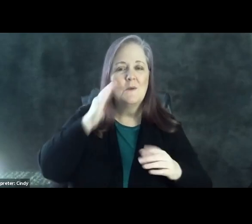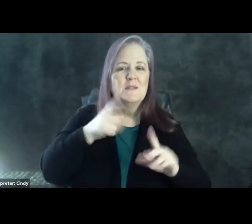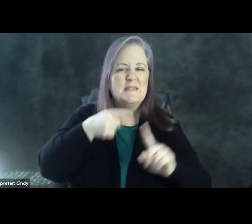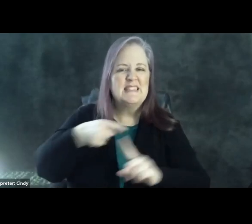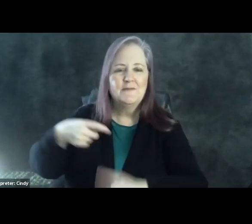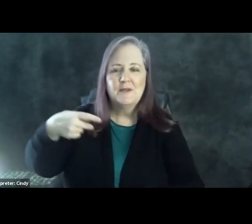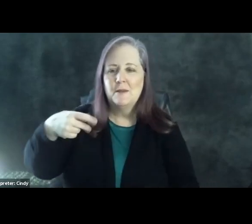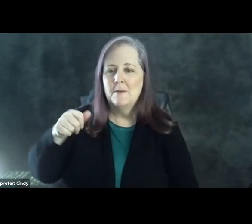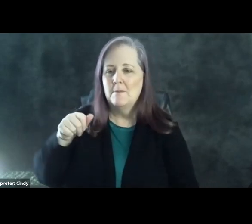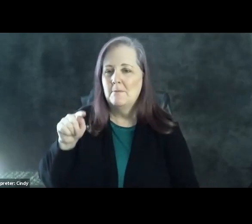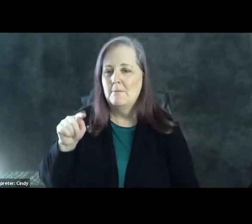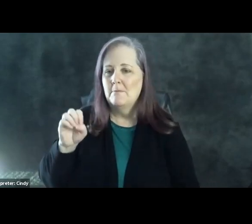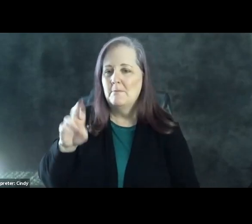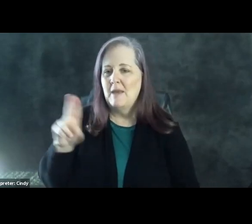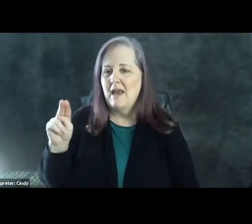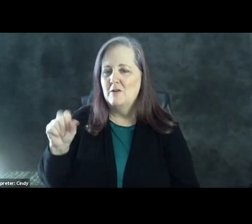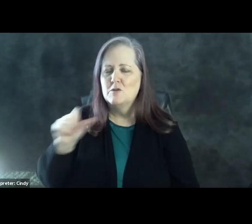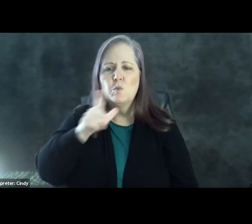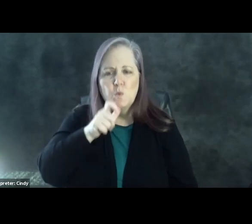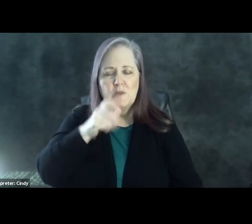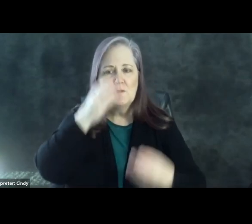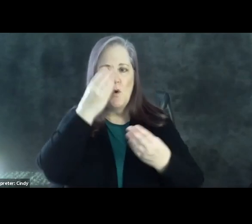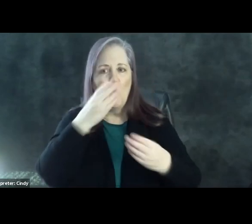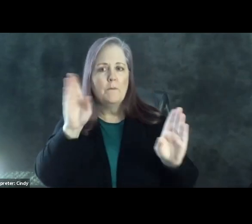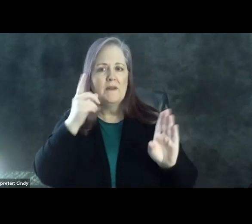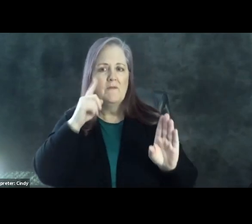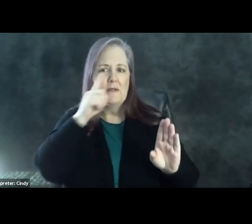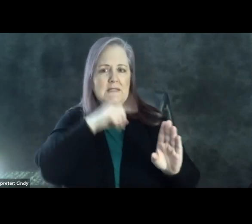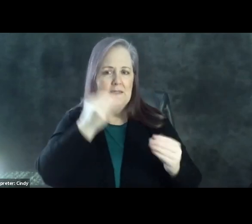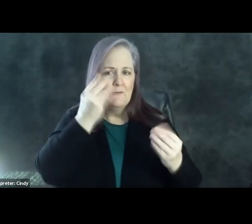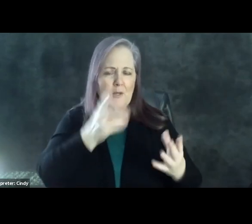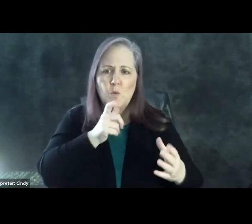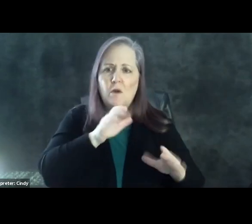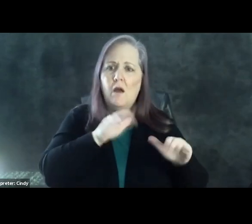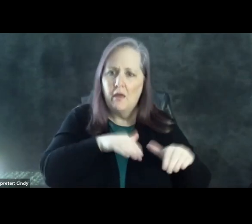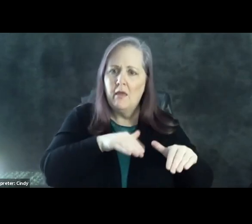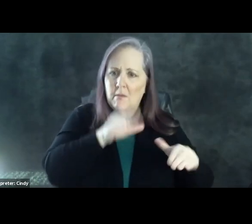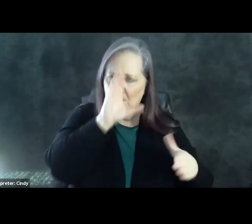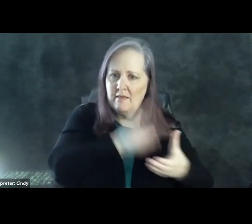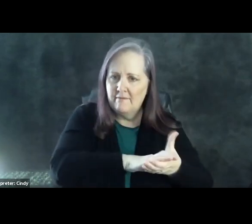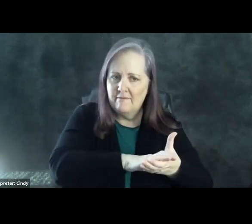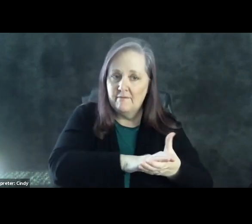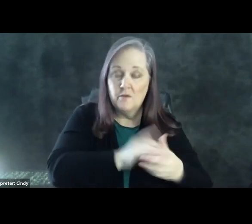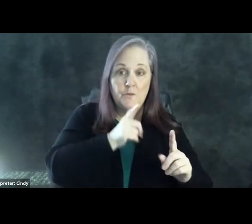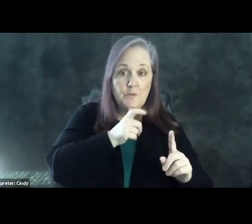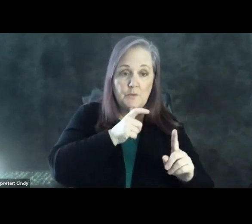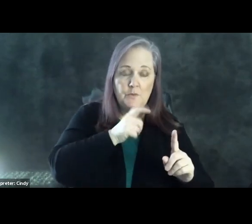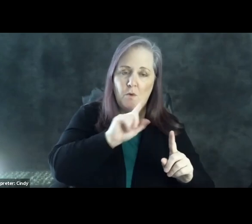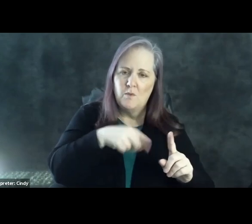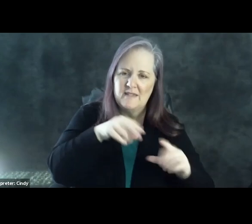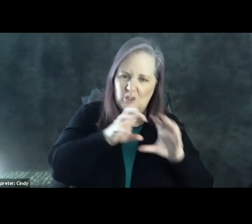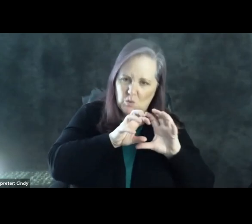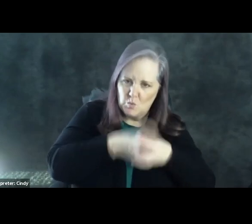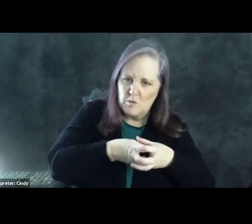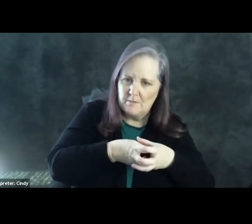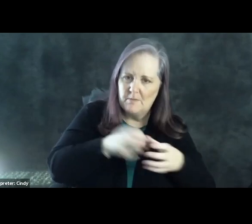more likely to be vulnerable to disinformation. One is just people who are in a strict media bubble. So they're